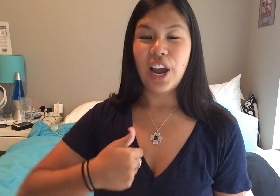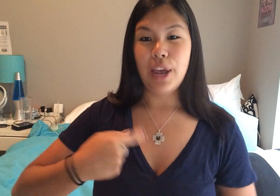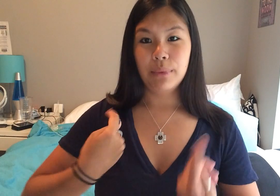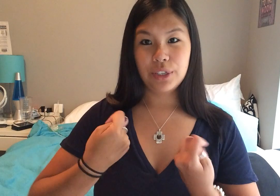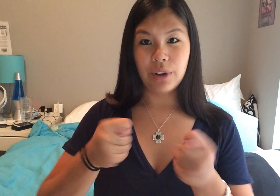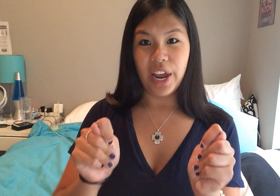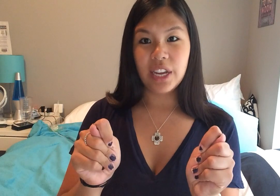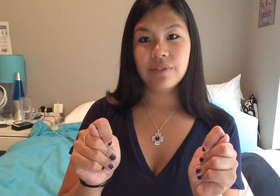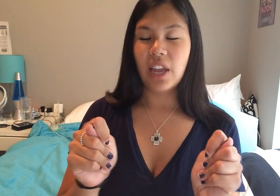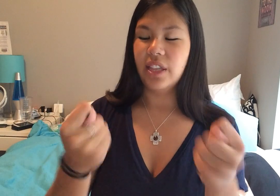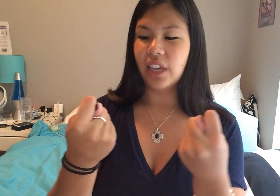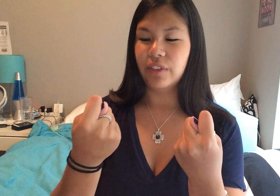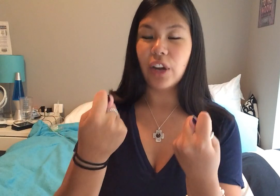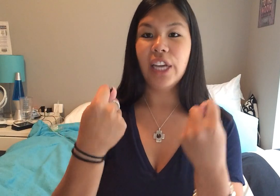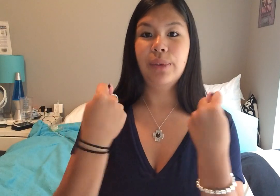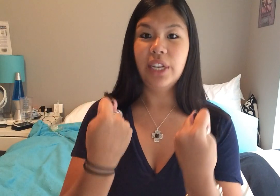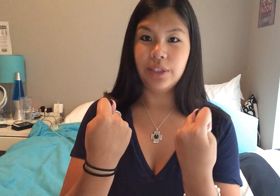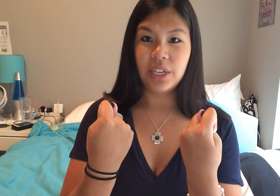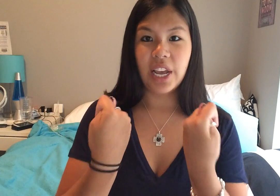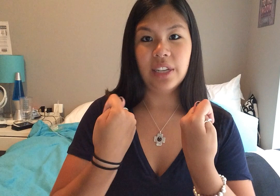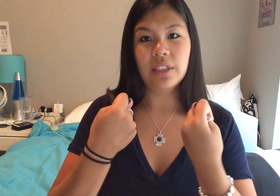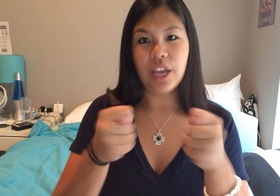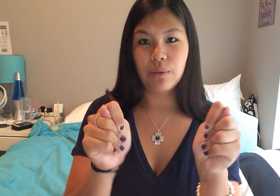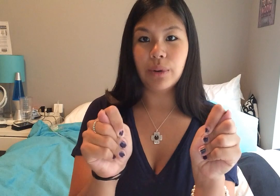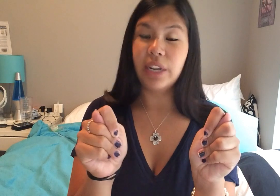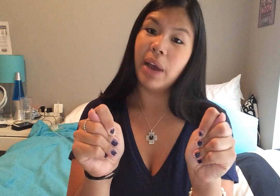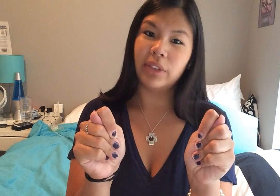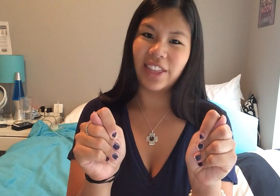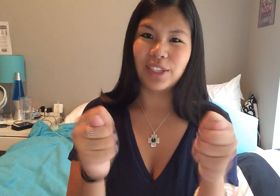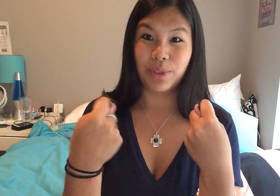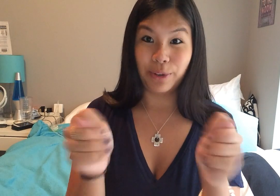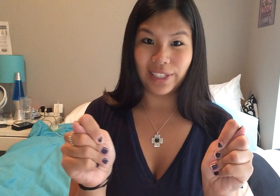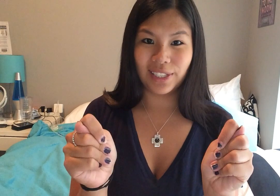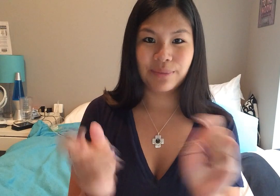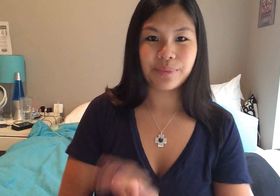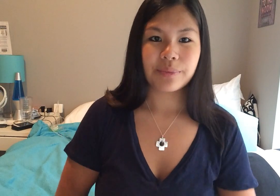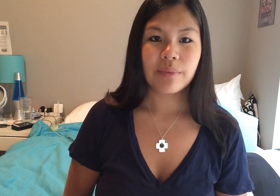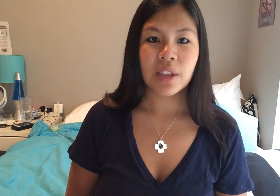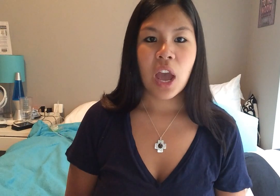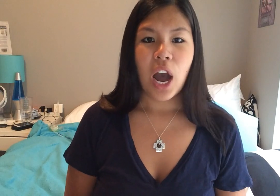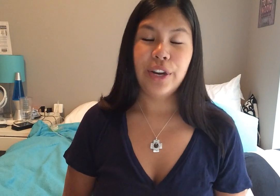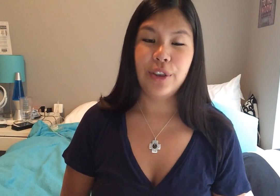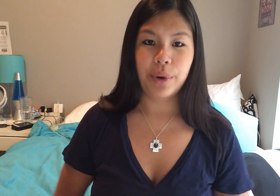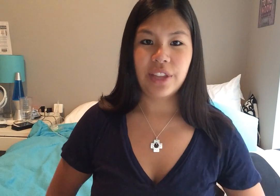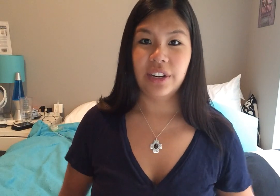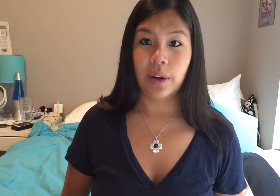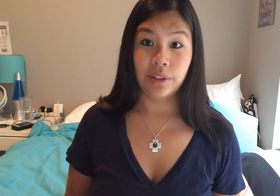I'm trying, and the sign for try is where you take two T-hands, and you rotate them out like this with your wrists. I know you're wearing thin down to the